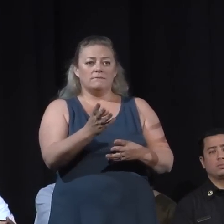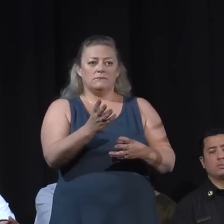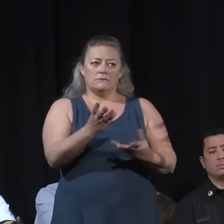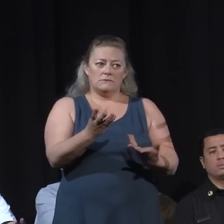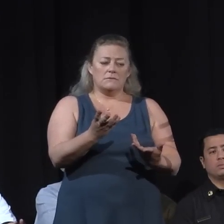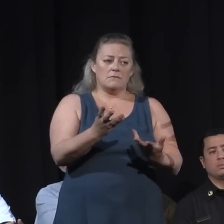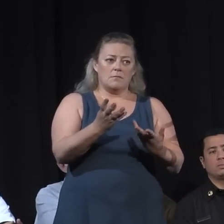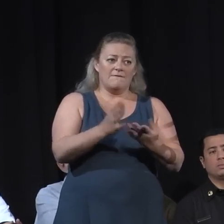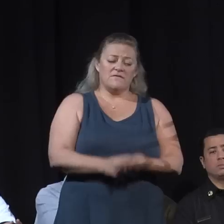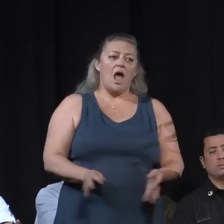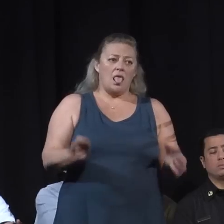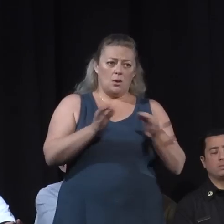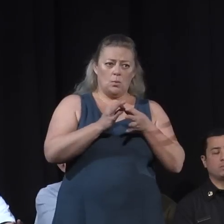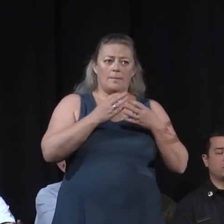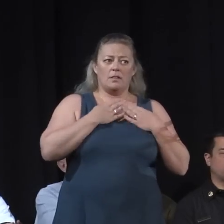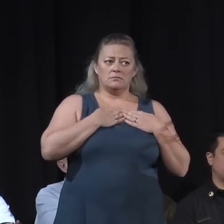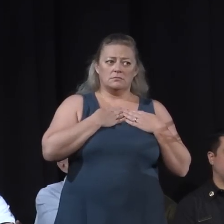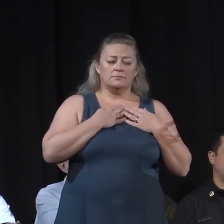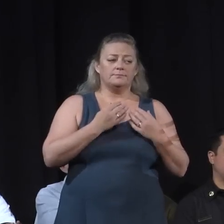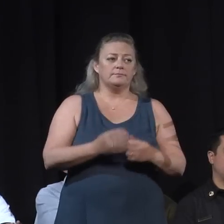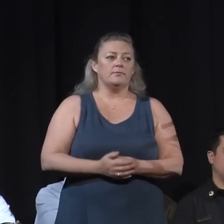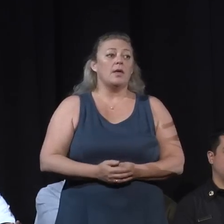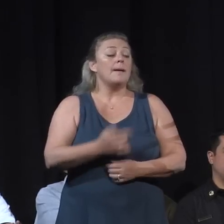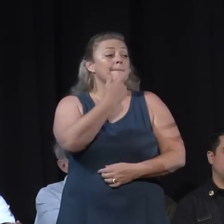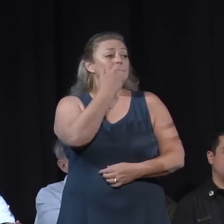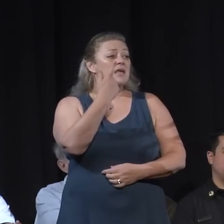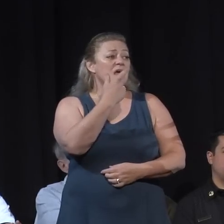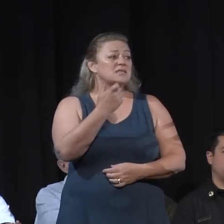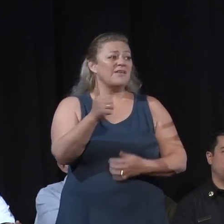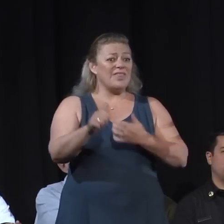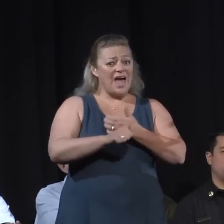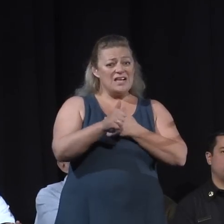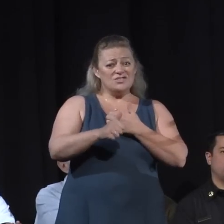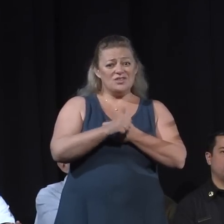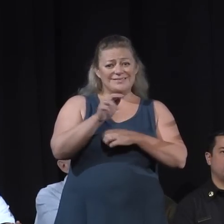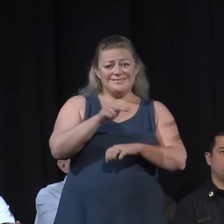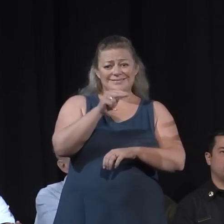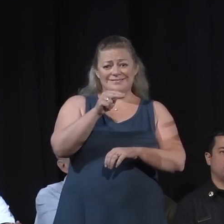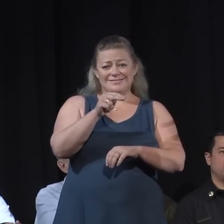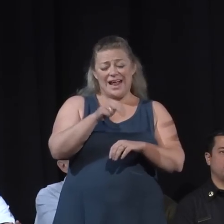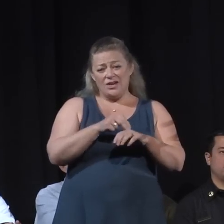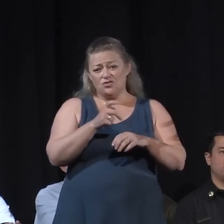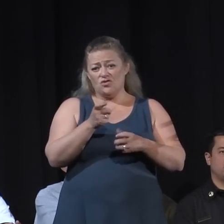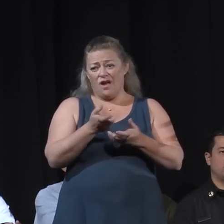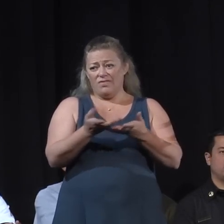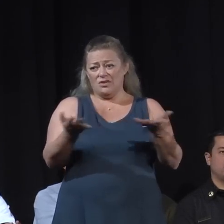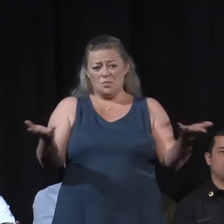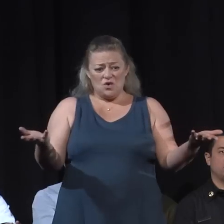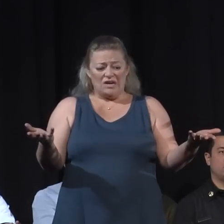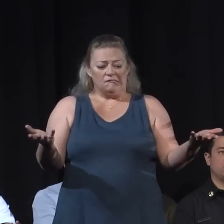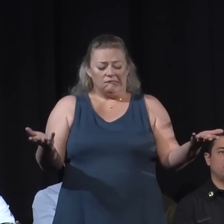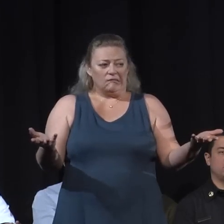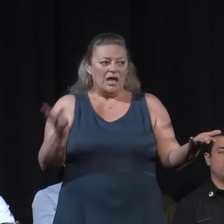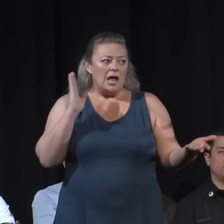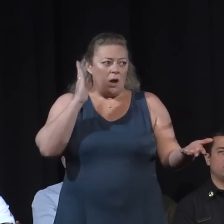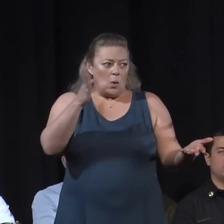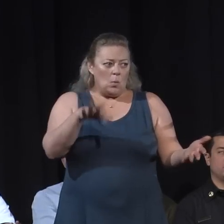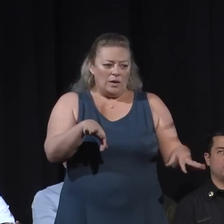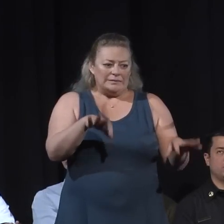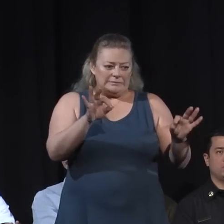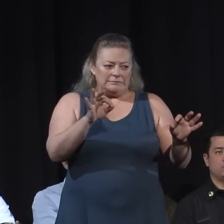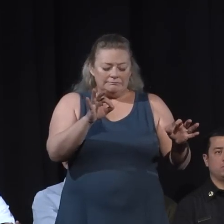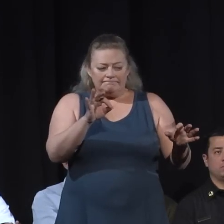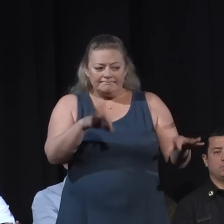talk about, because of the hazardous nature of the debris, is that its removal is going to take a little extra care. And